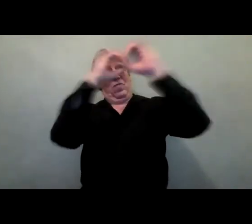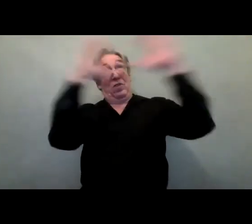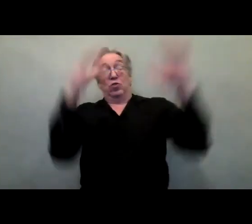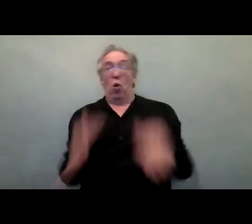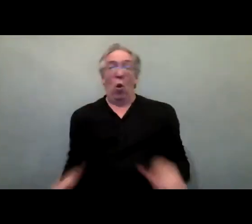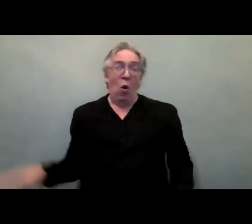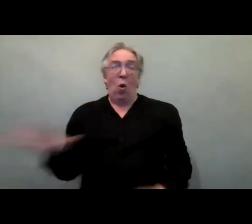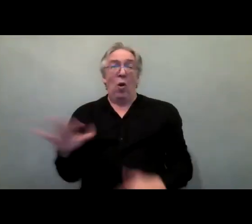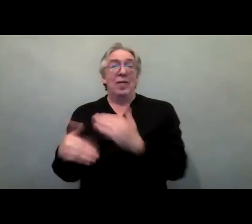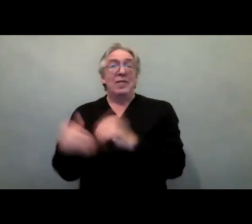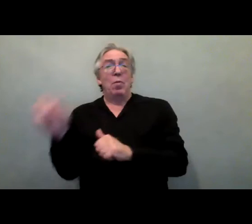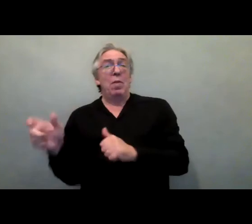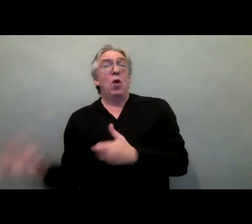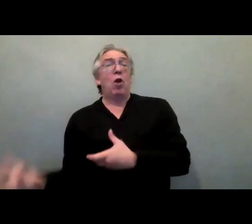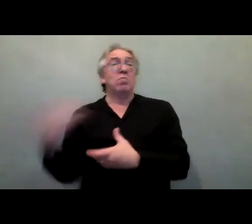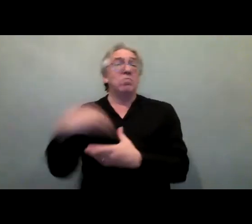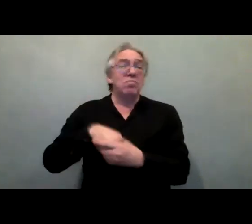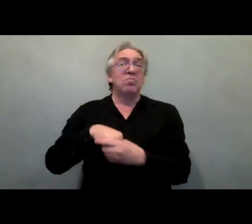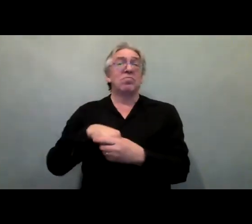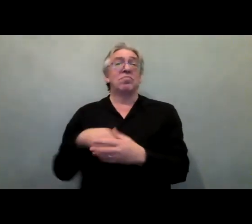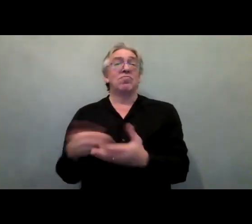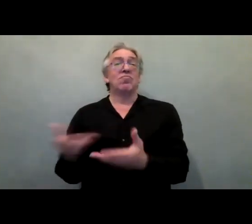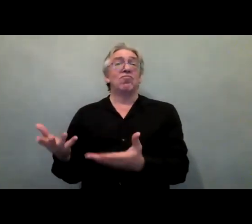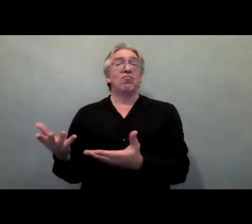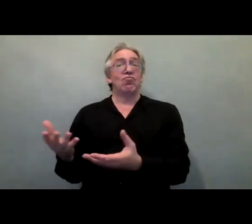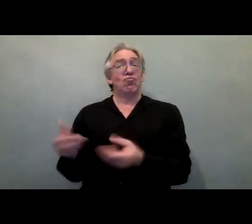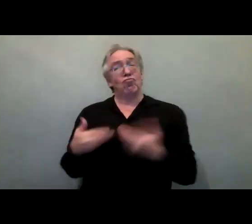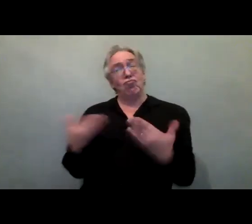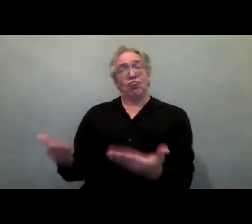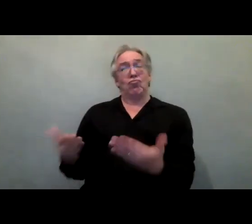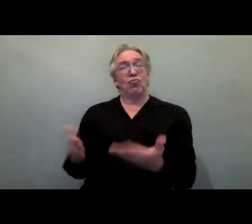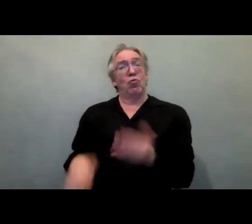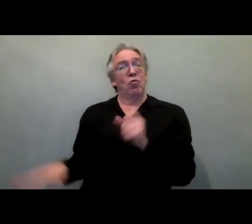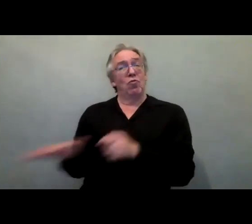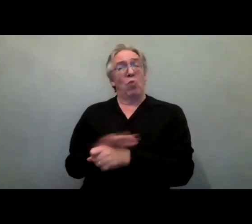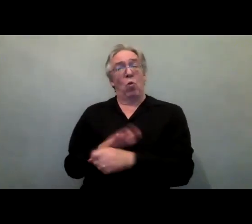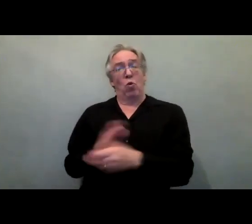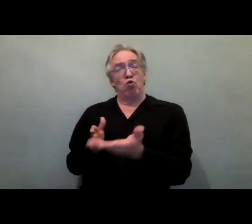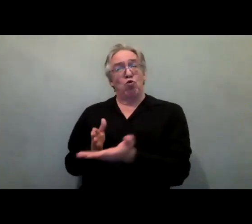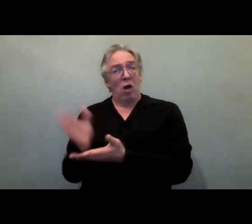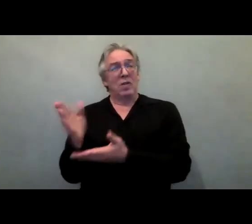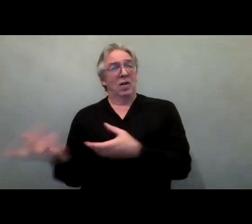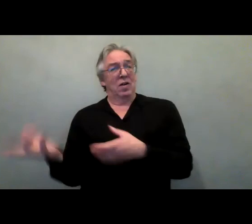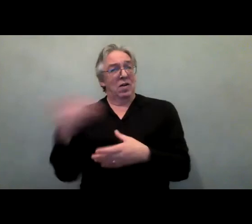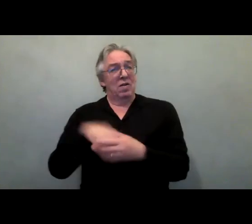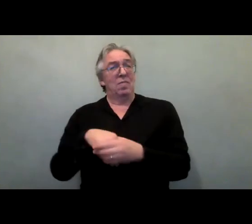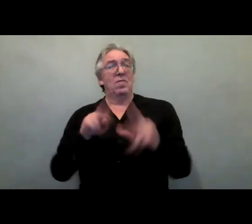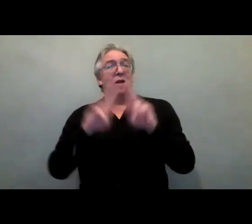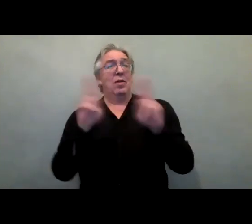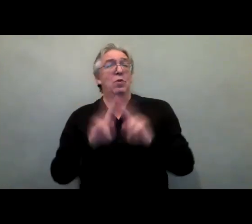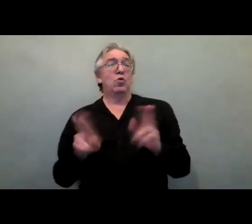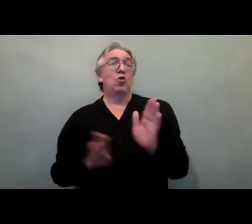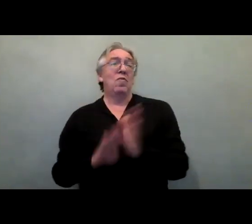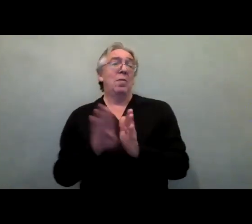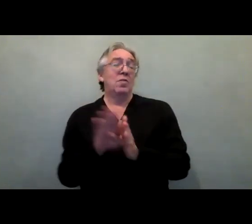exercise their rights and be included in international development. But we can make the most of the funding that is